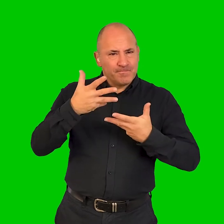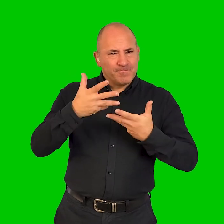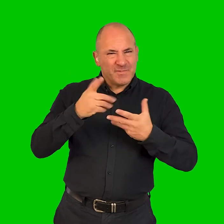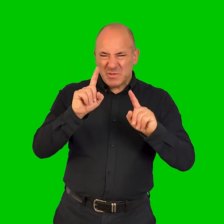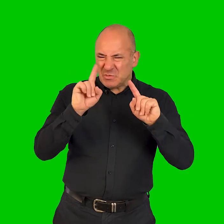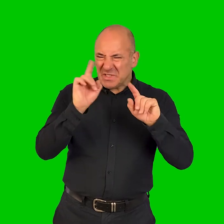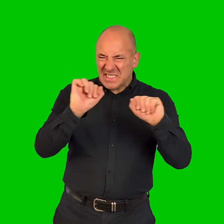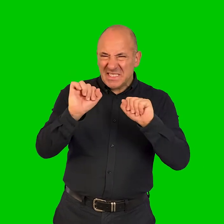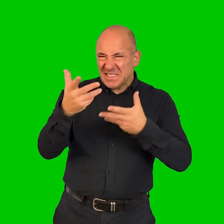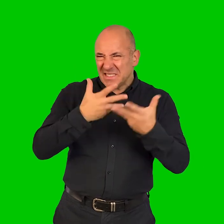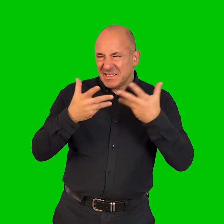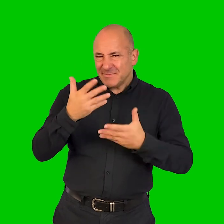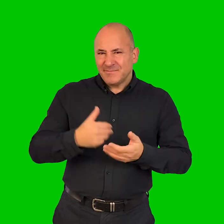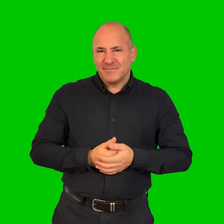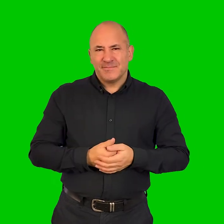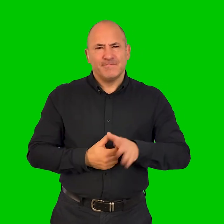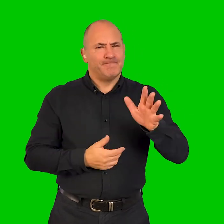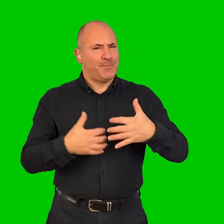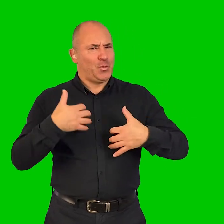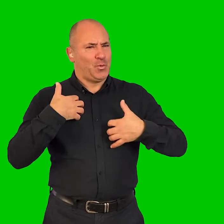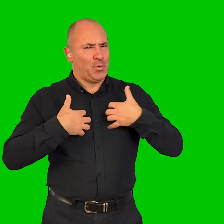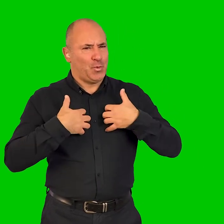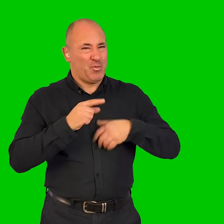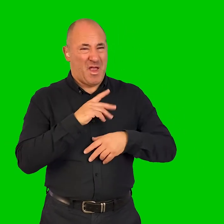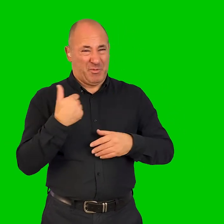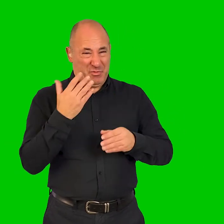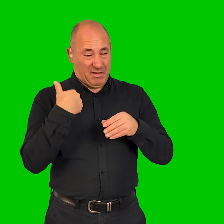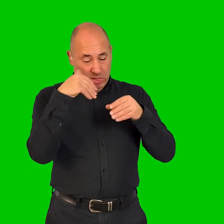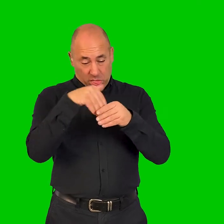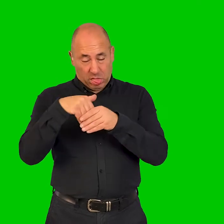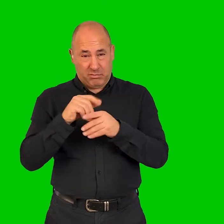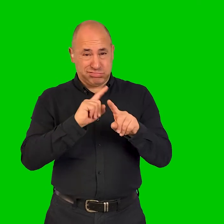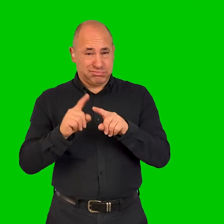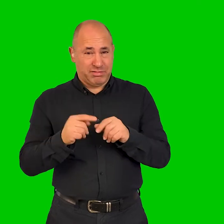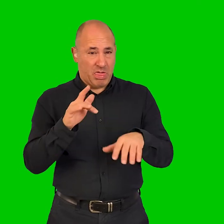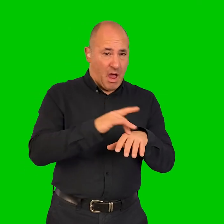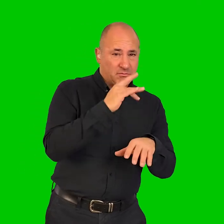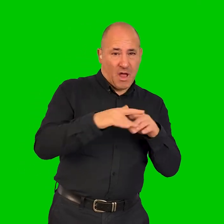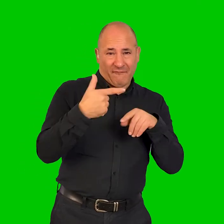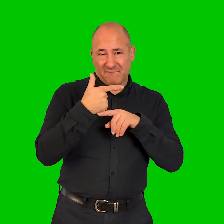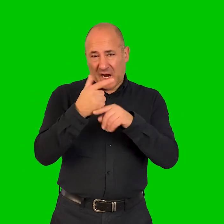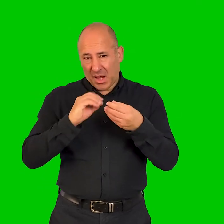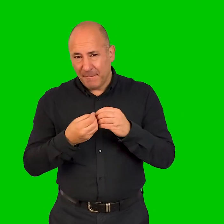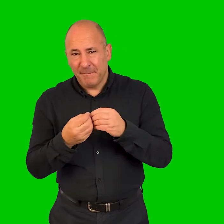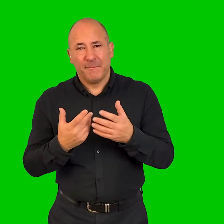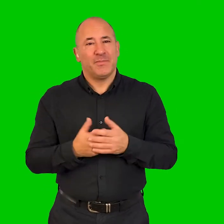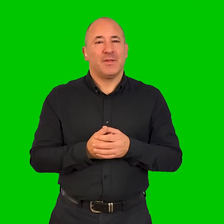about your work, please, the kind of work you make? It's an interesting thing, because I dabble in all kinds of stuff, theatre, filmmaking,